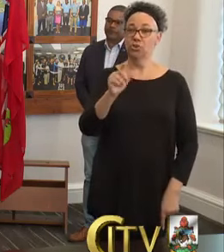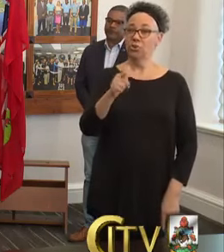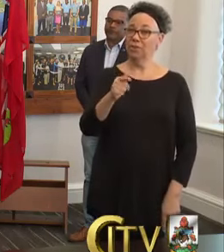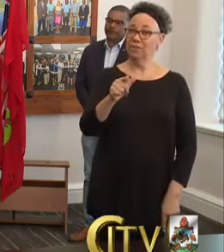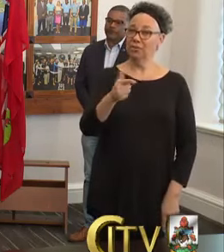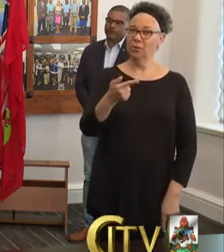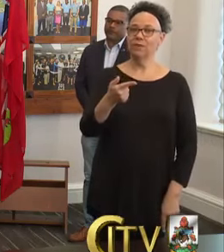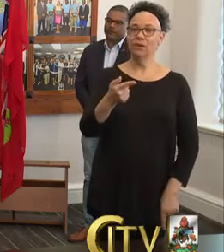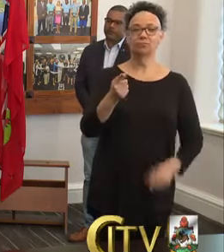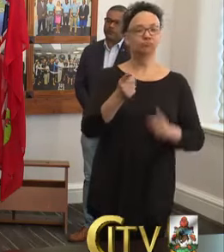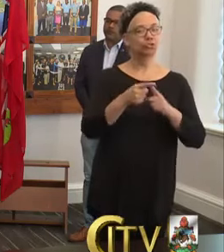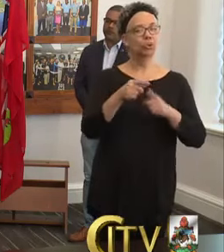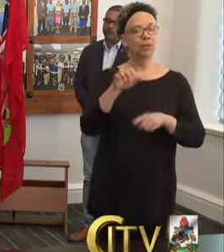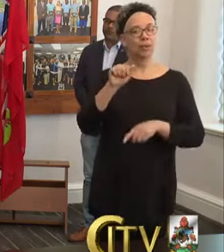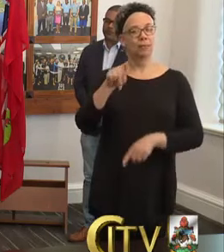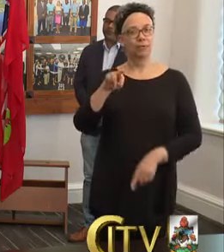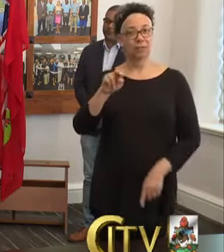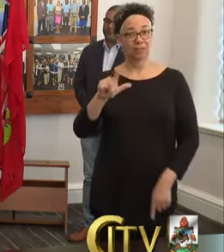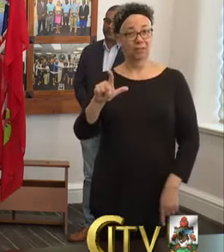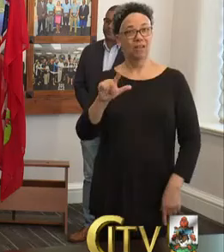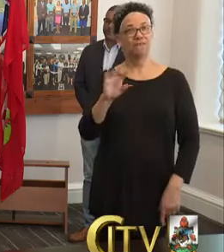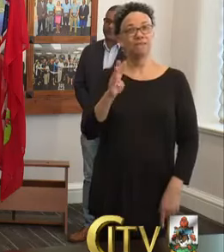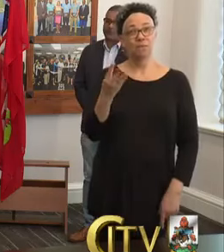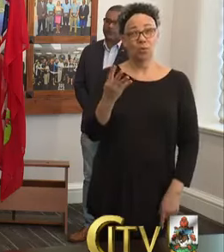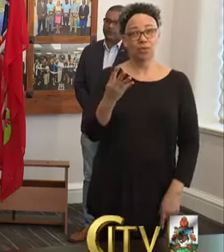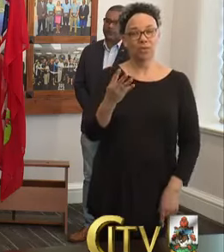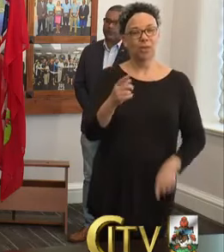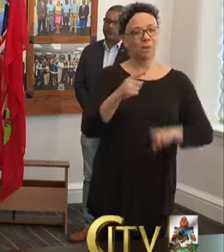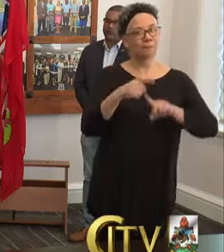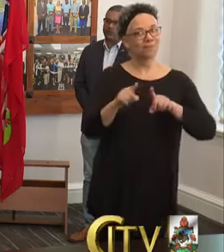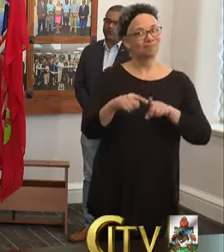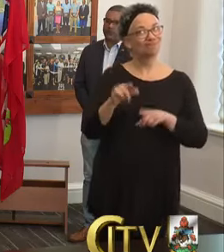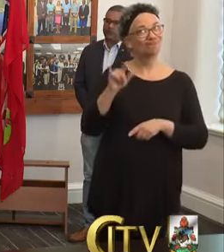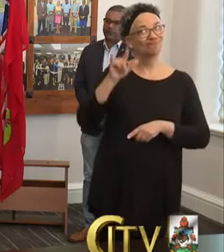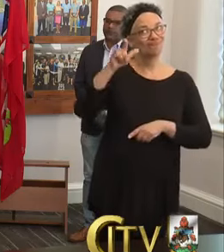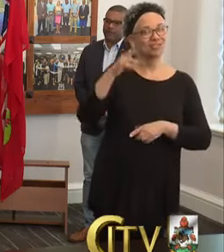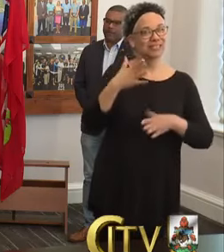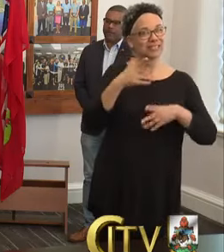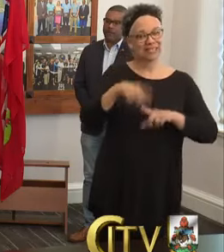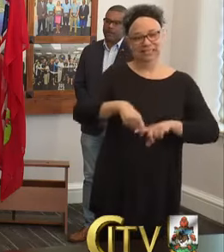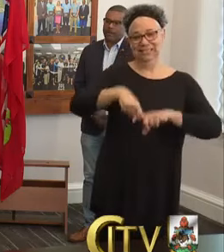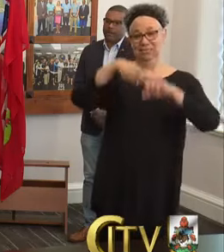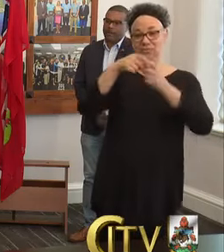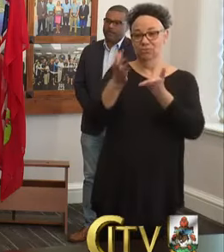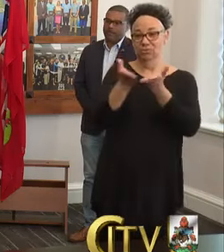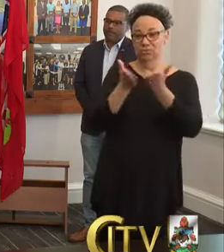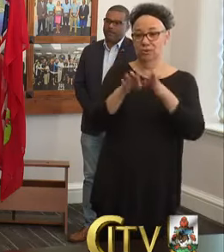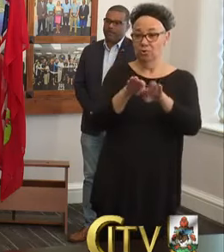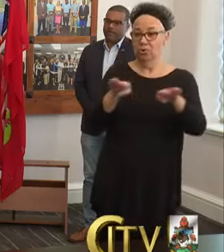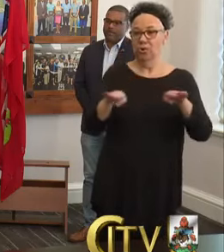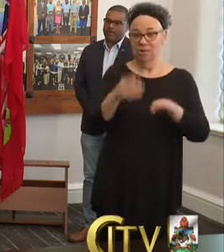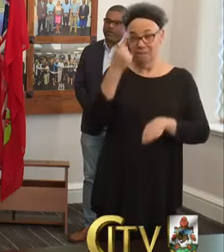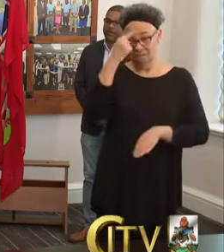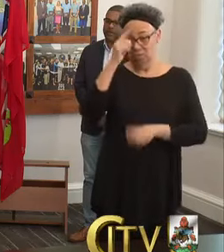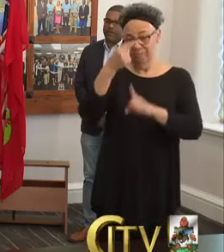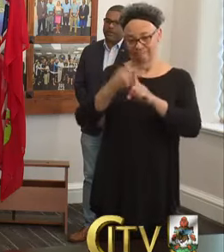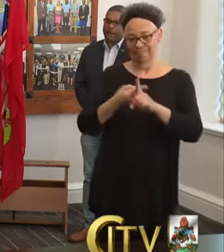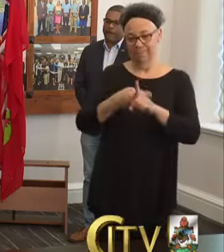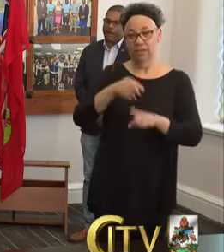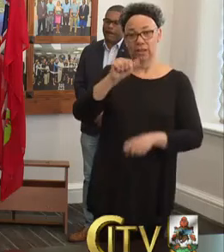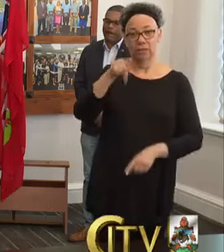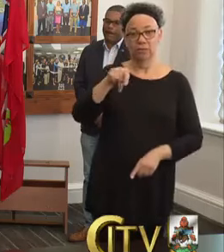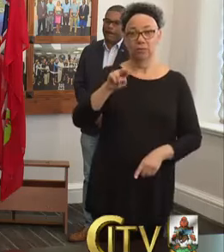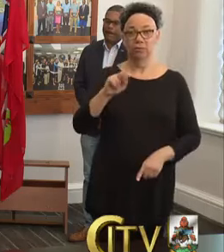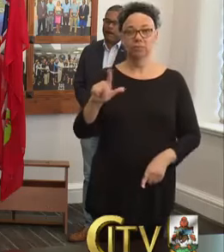However, commercial airlines have generally suspended their service to Bermuda for the month of April. The Cabinet will discuss the